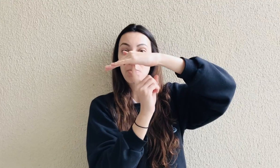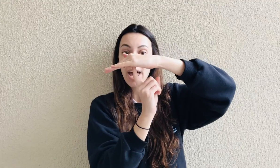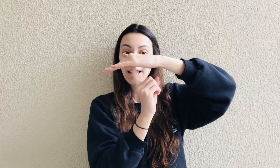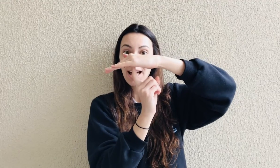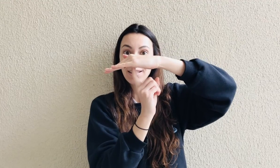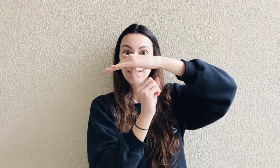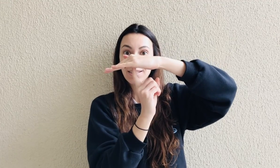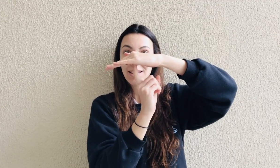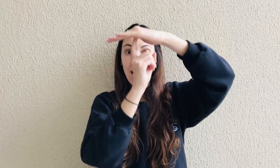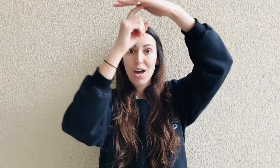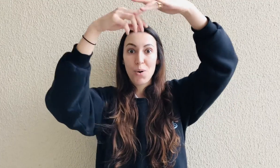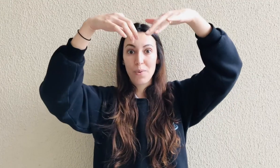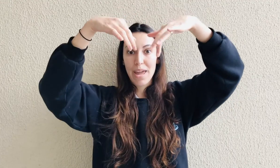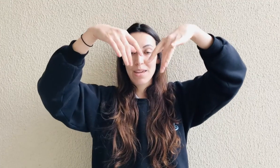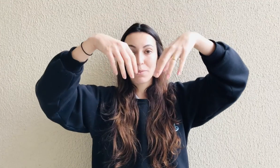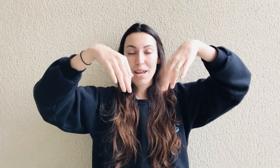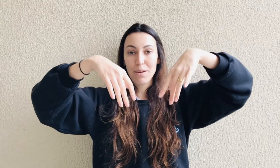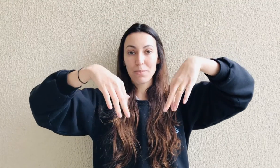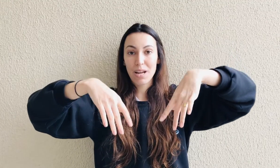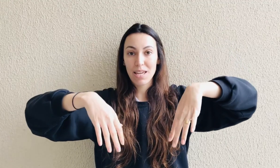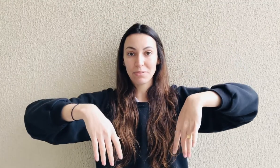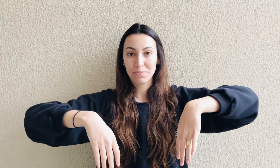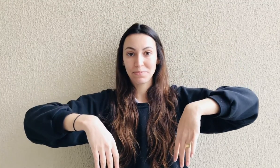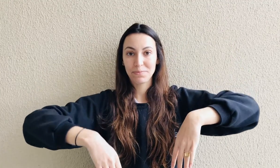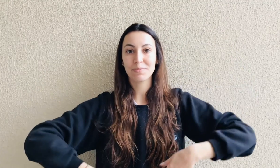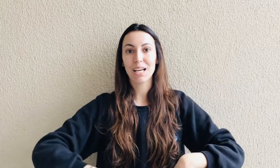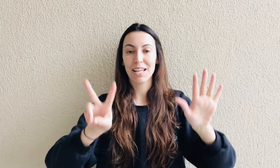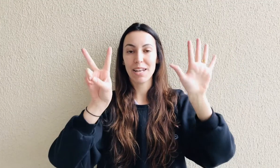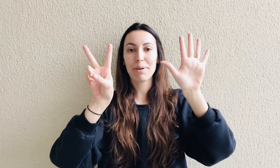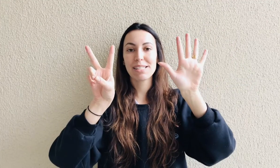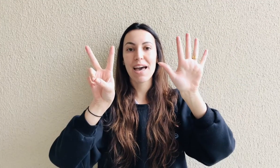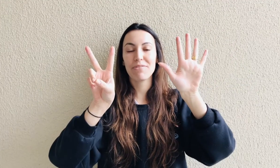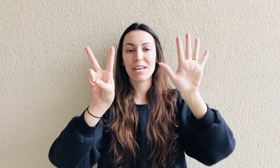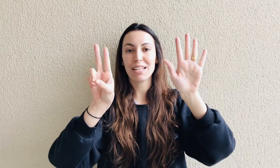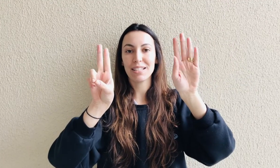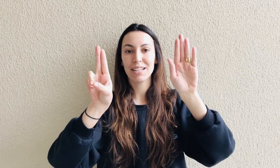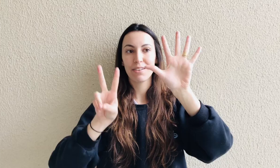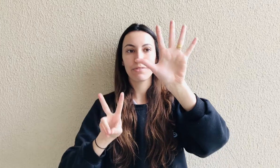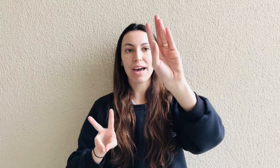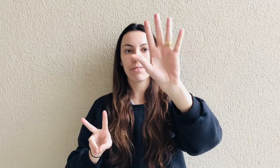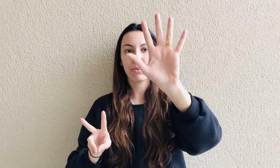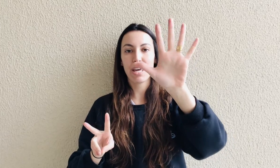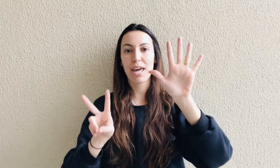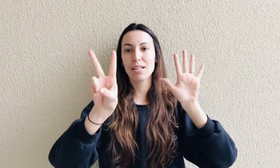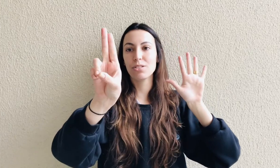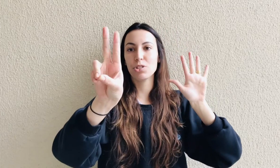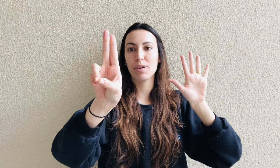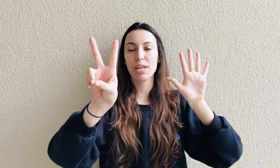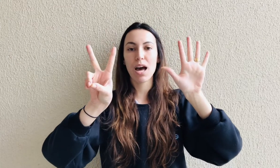umbrella, rain, rain, rain. Number 7, 5 in one hand, two on the